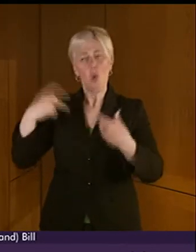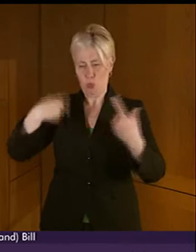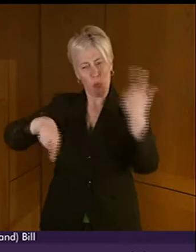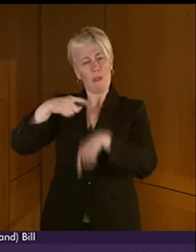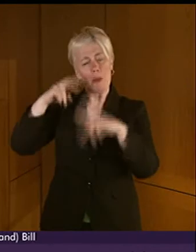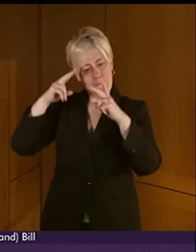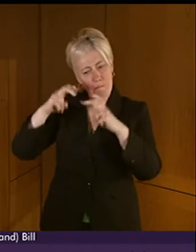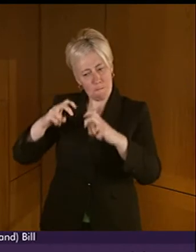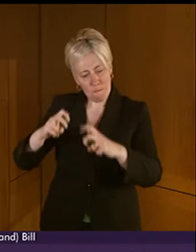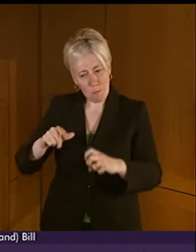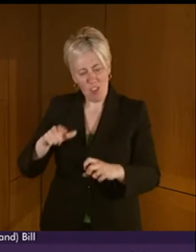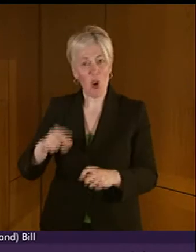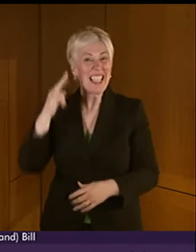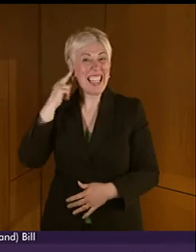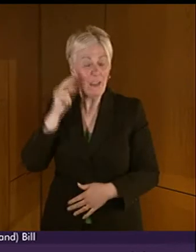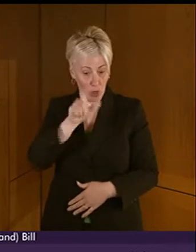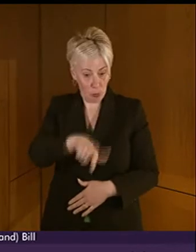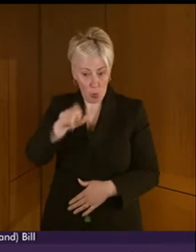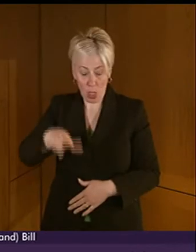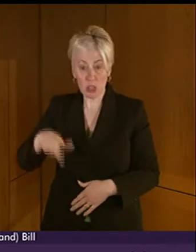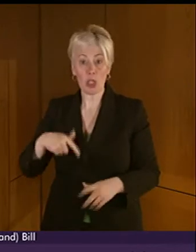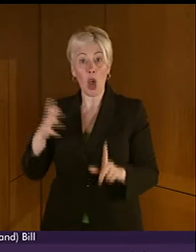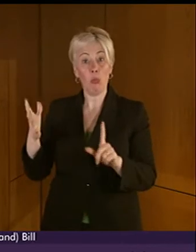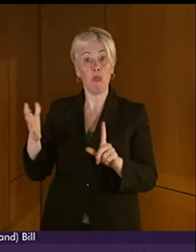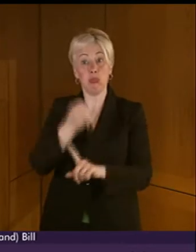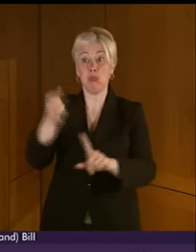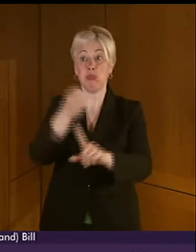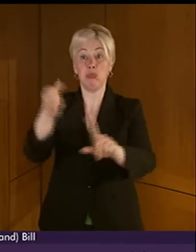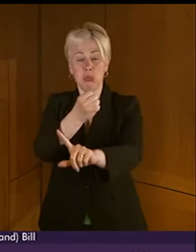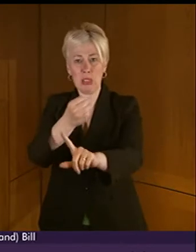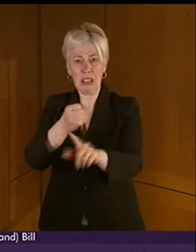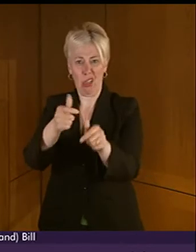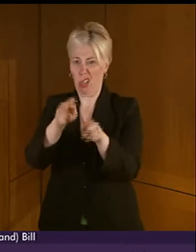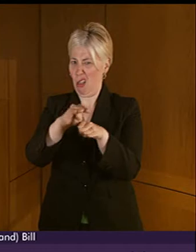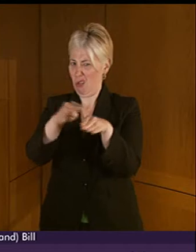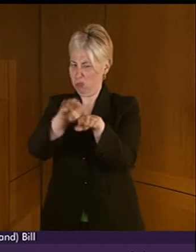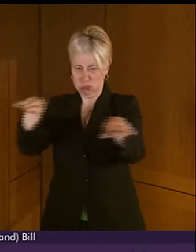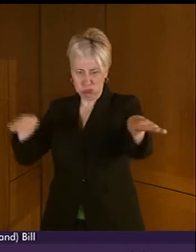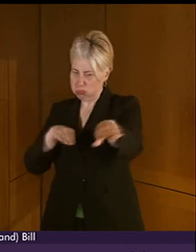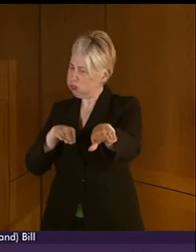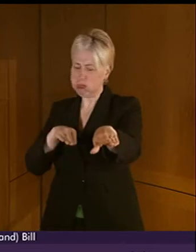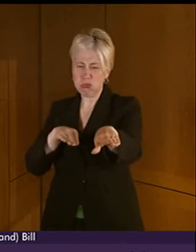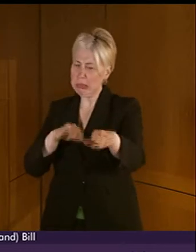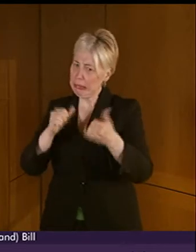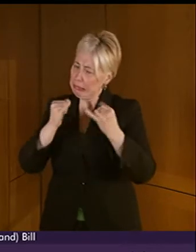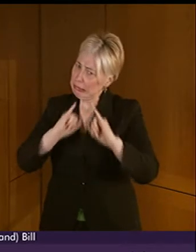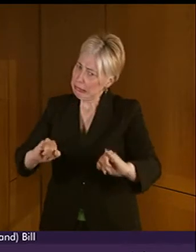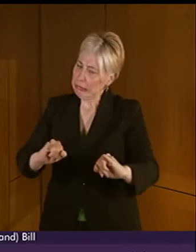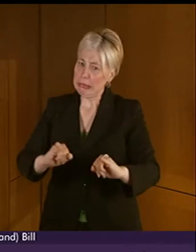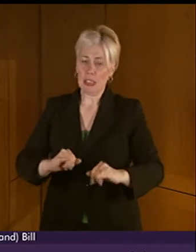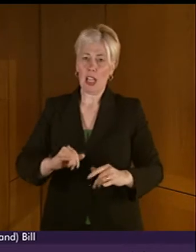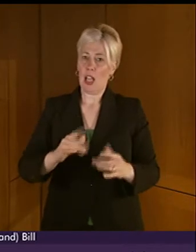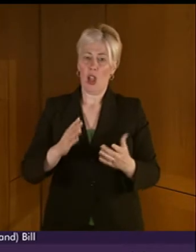for deaf learners was extremely worrying. Scottish Government figures for 2011-12 show that 36.4% of deaf pupils